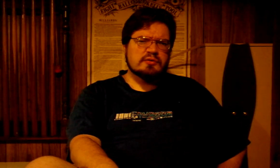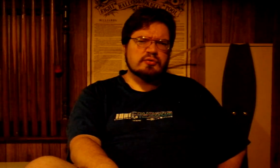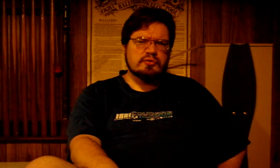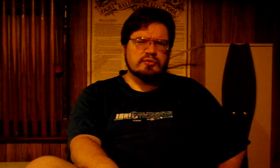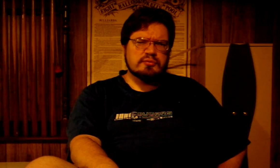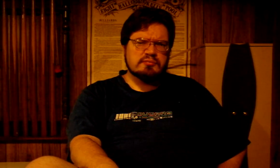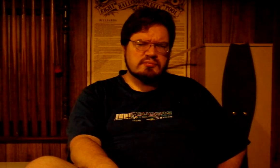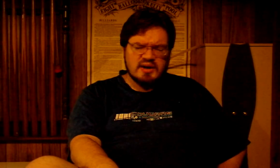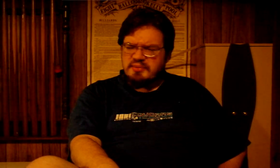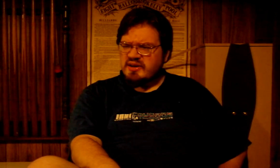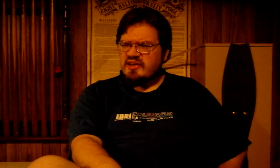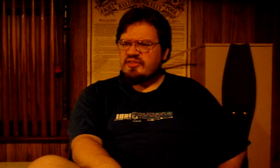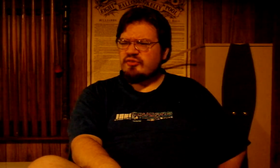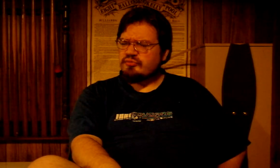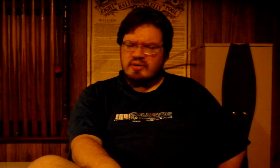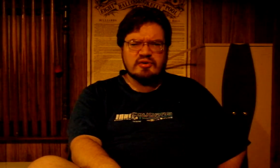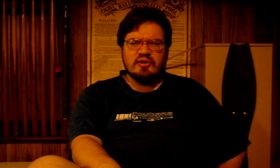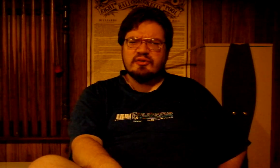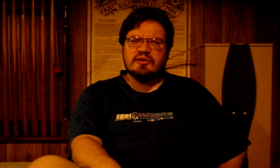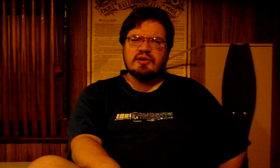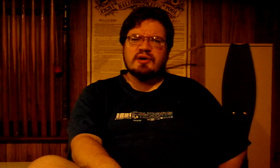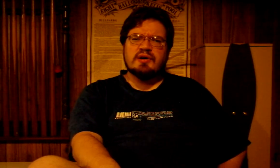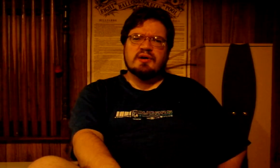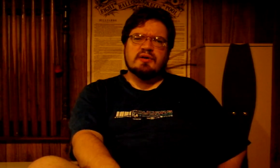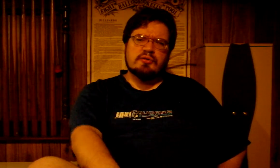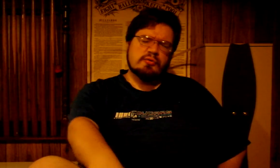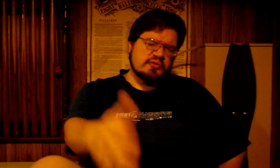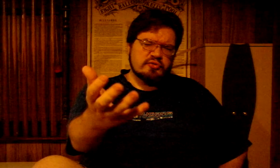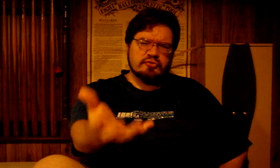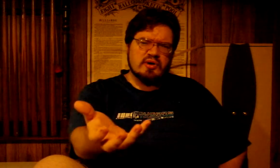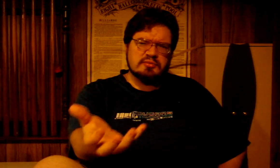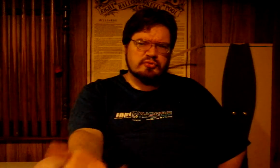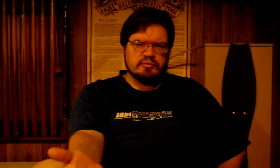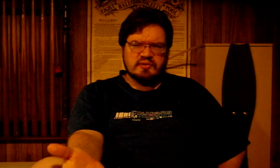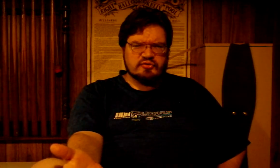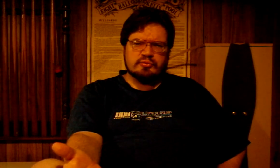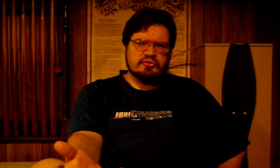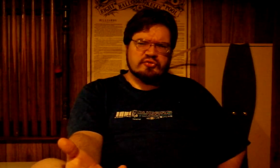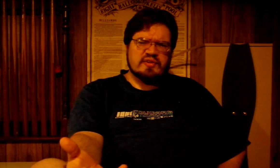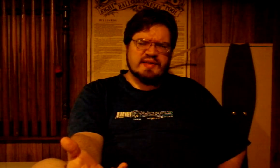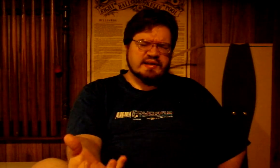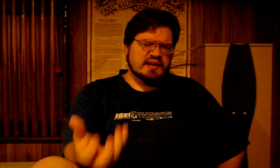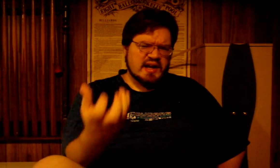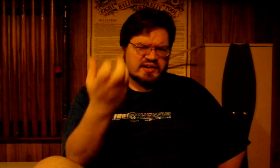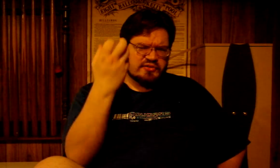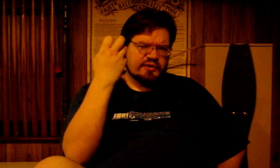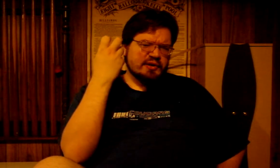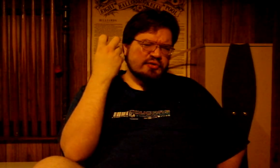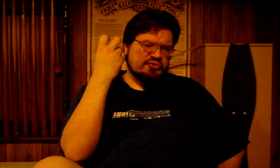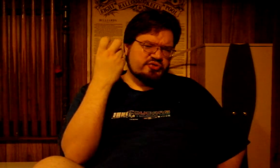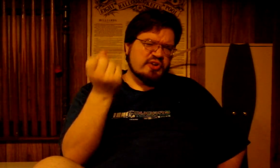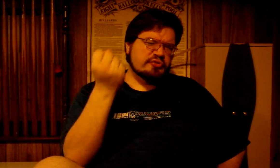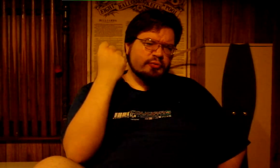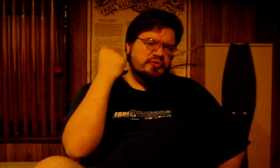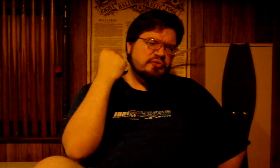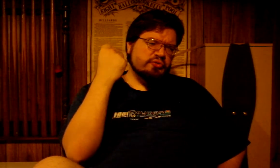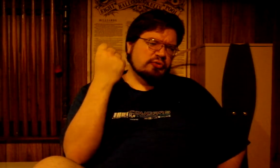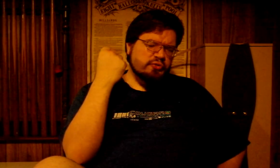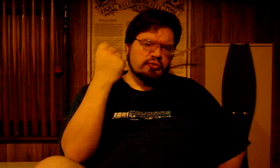who might be an atheist, might not, who isn't a scriber to a religion, we'll just say that, and just wants to do good